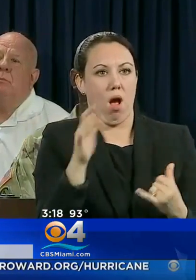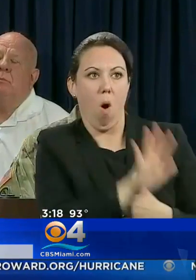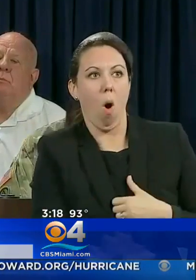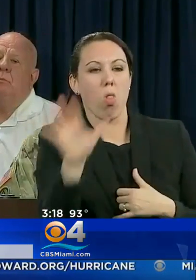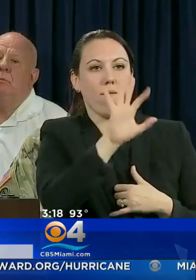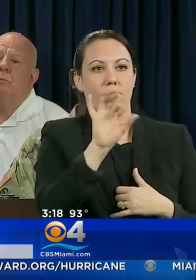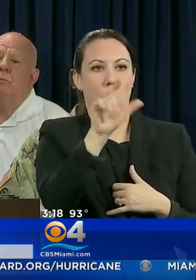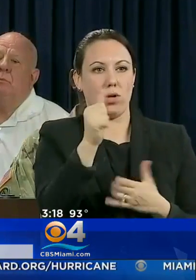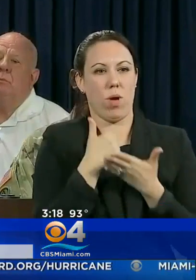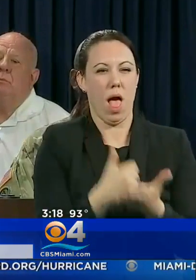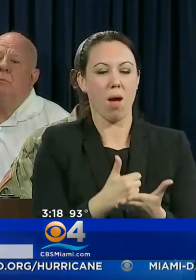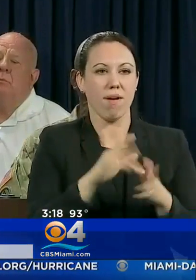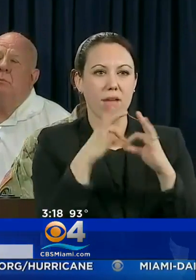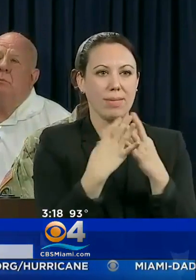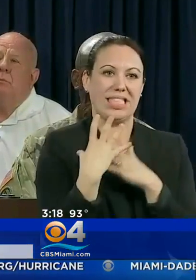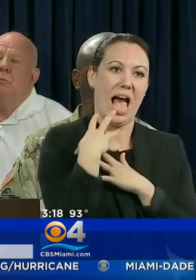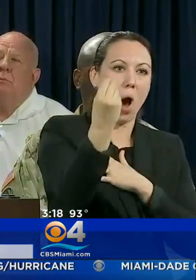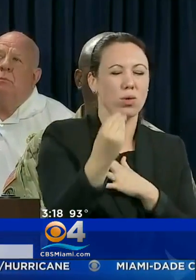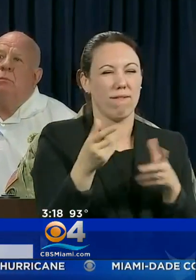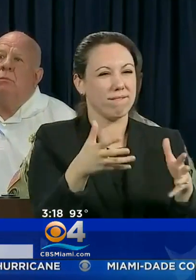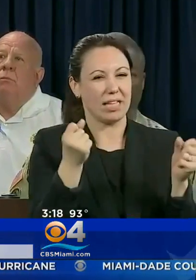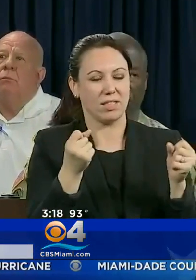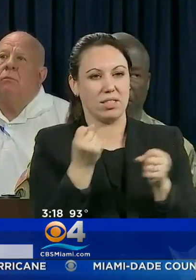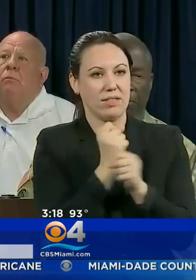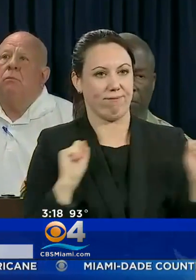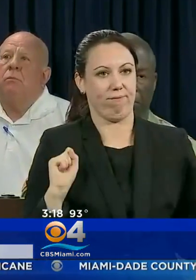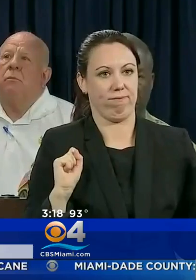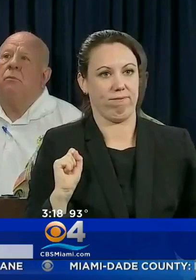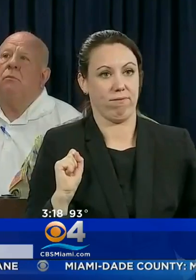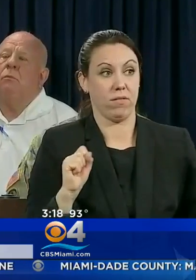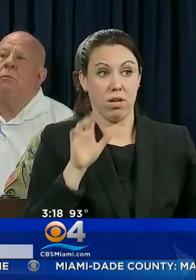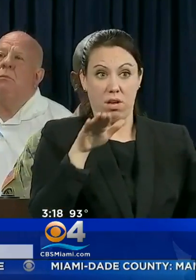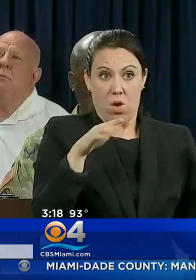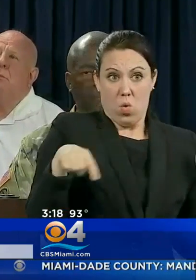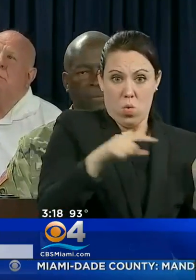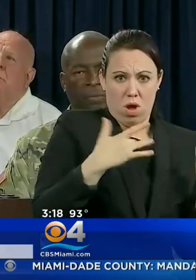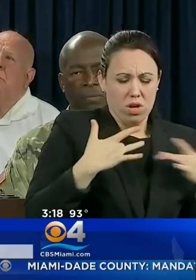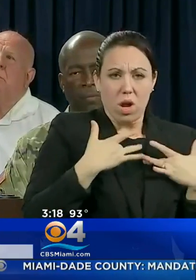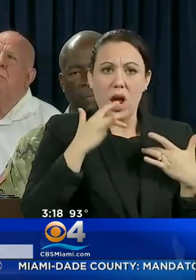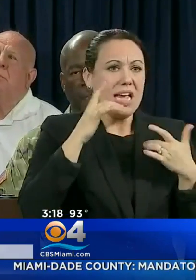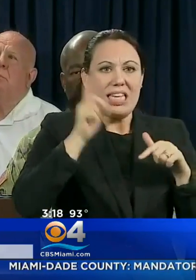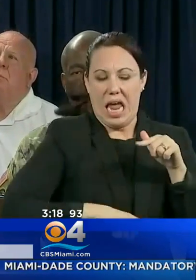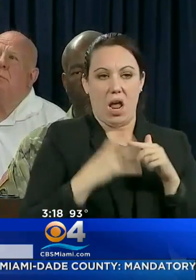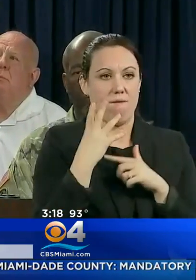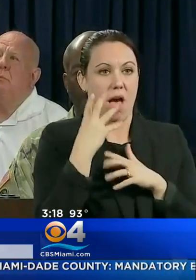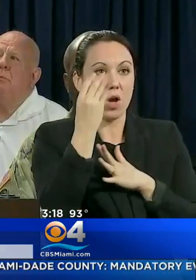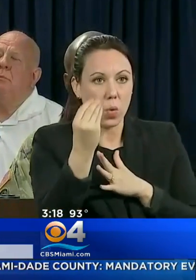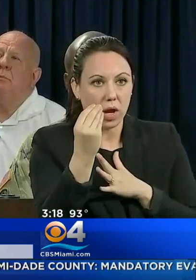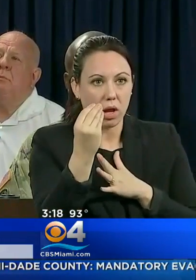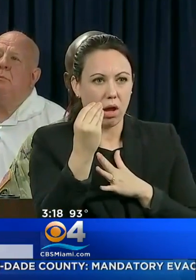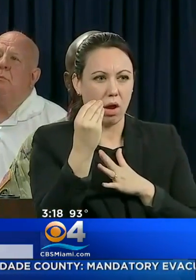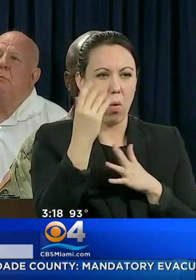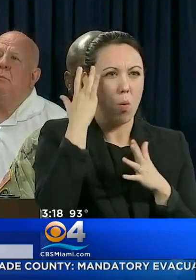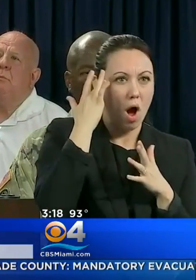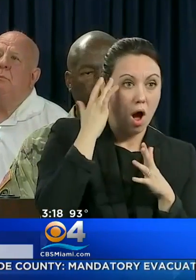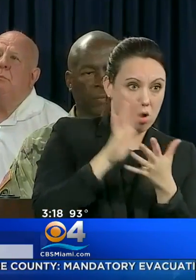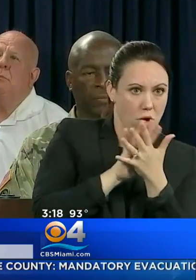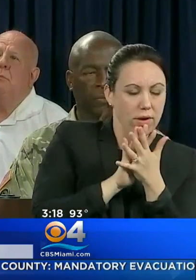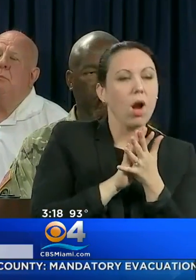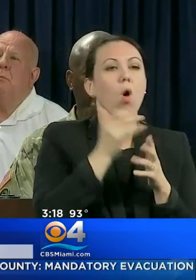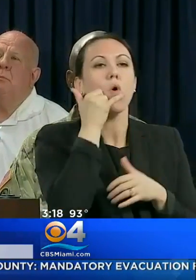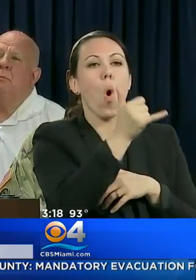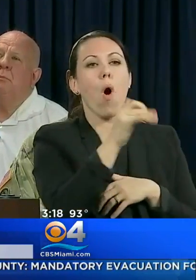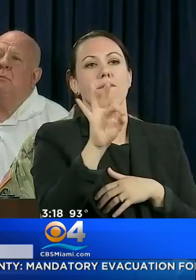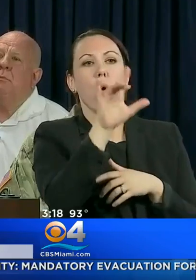THIS SHOULD HELP FAMILIES EVACUATE QUICKLY AND SAFELY. AGAIN, IF YOU'RE CONCERNED YOU DON'T HAVE A WAY TO EVACUATE DUE TRAFFIC, CALL THE FLORIDA